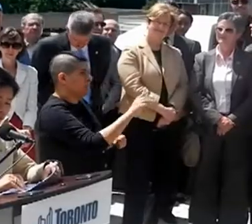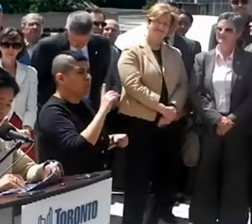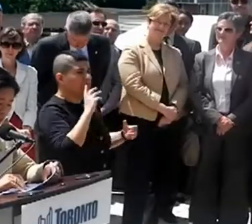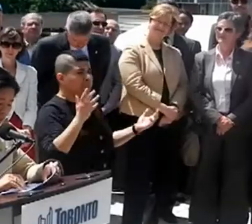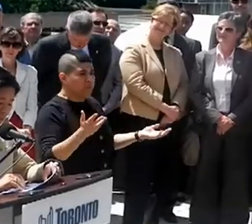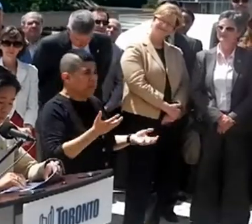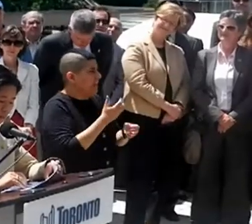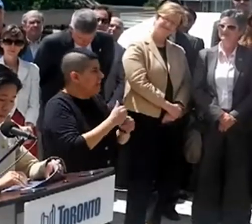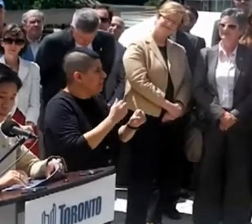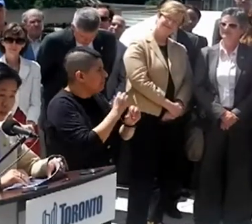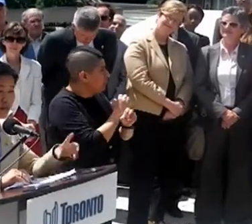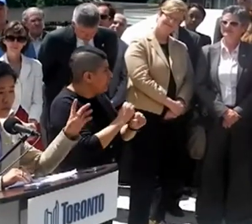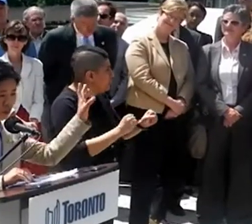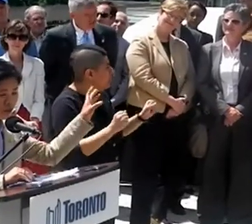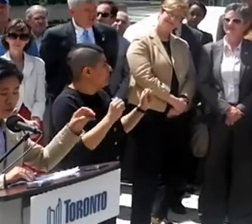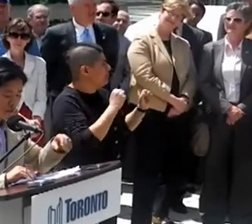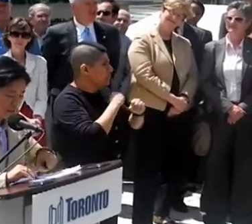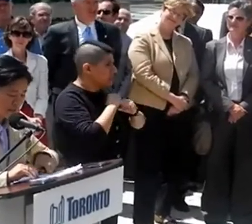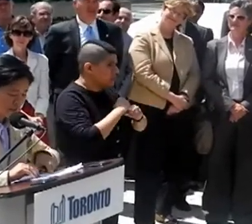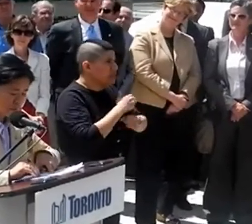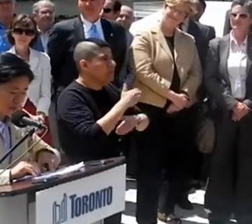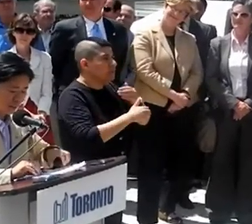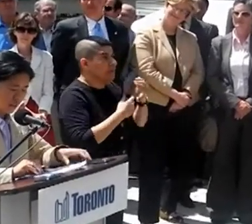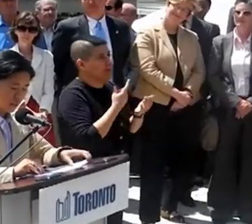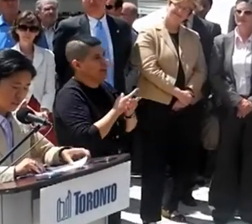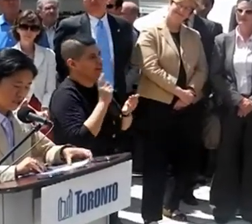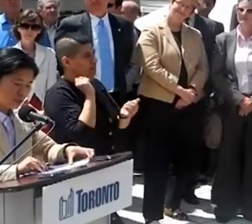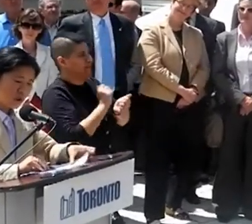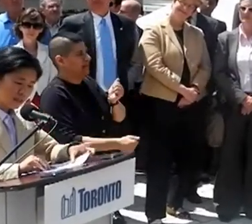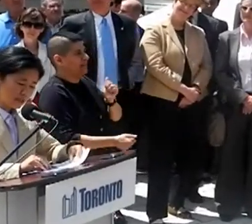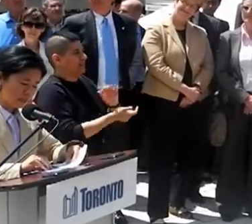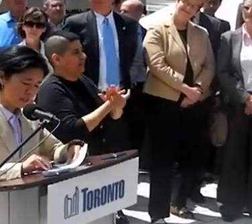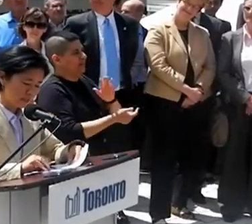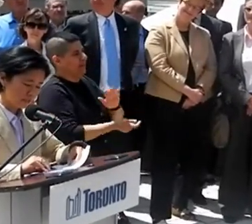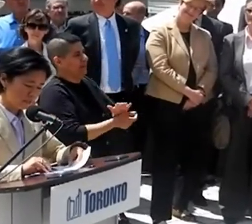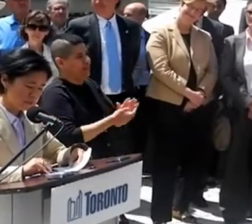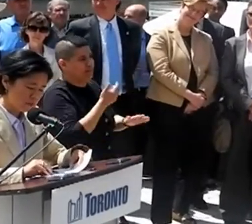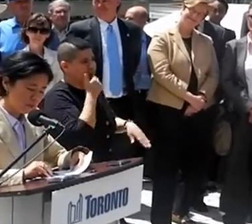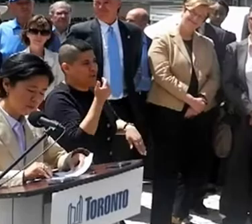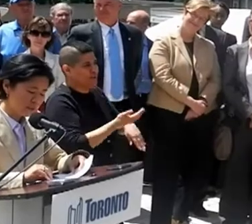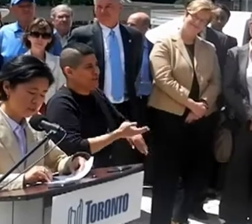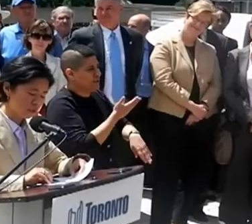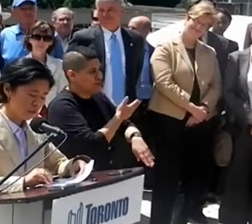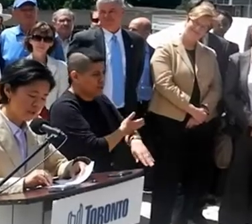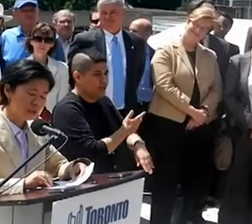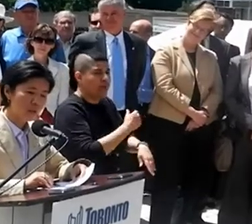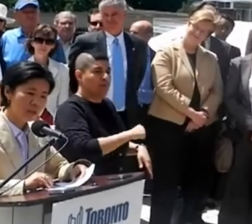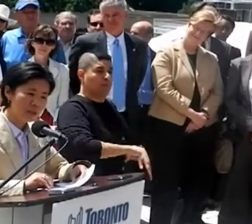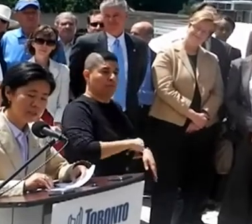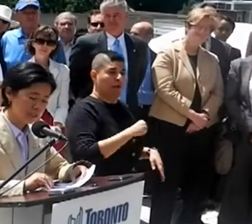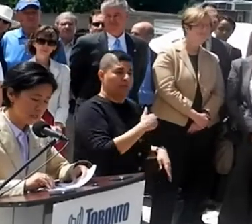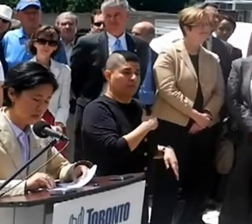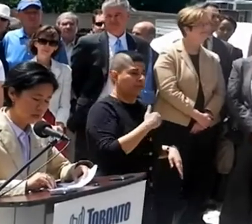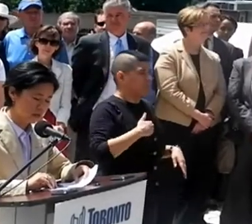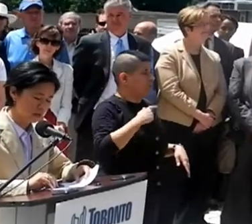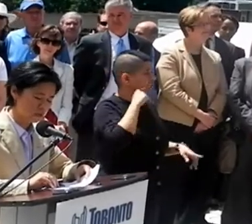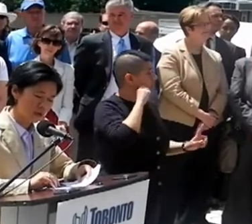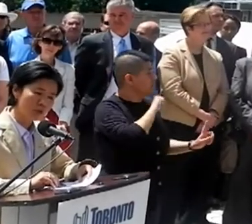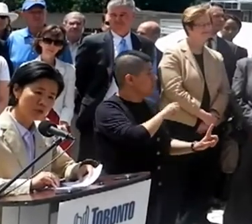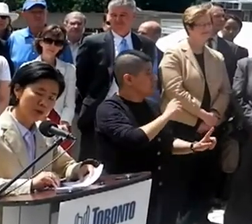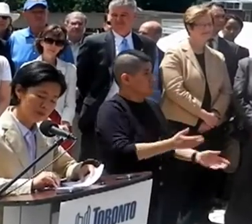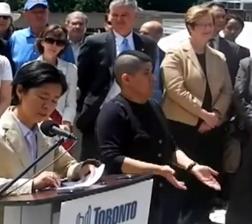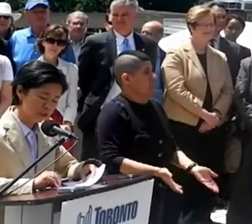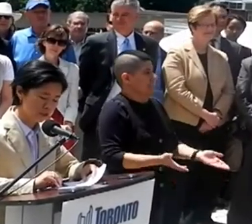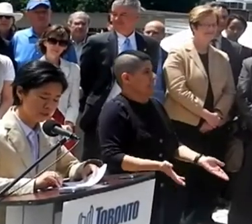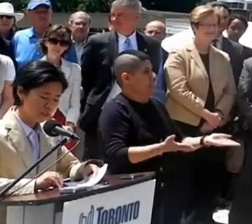protection available, and even more so since last week. So the Pride Committee thought that they would raise awareness in Canada of